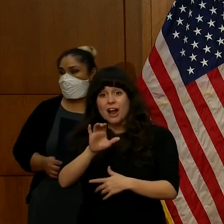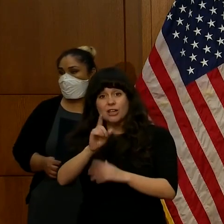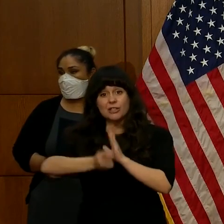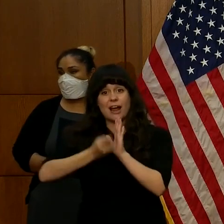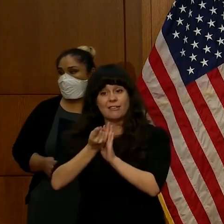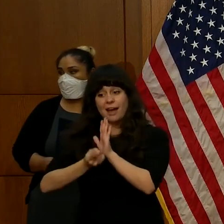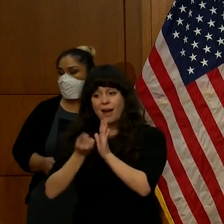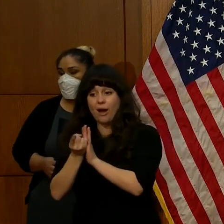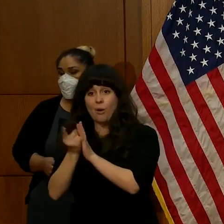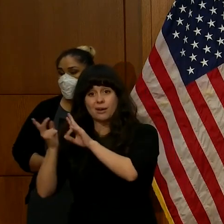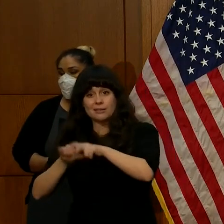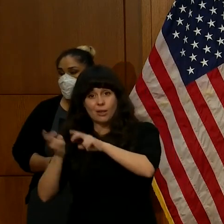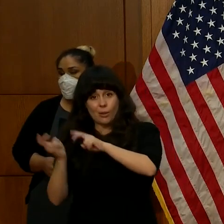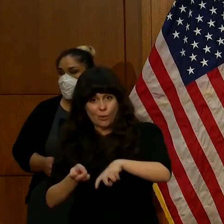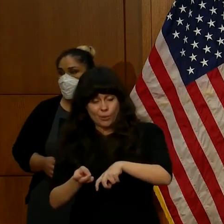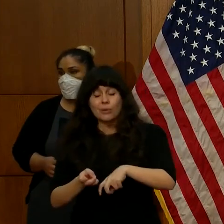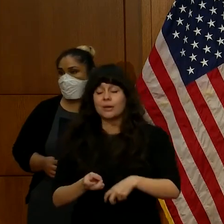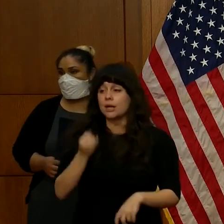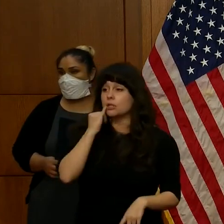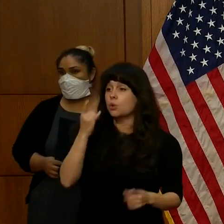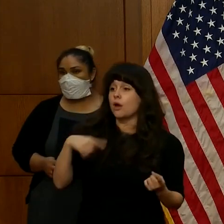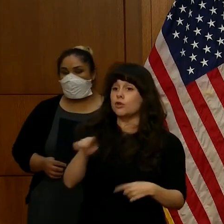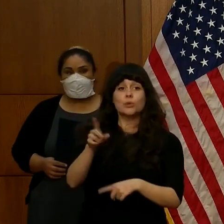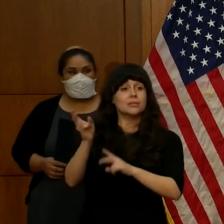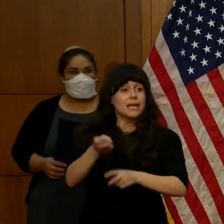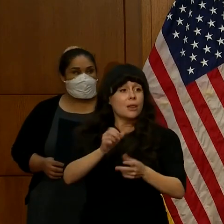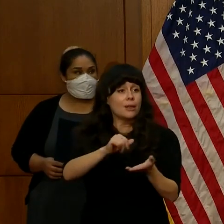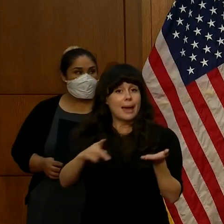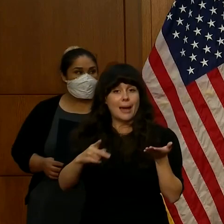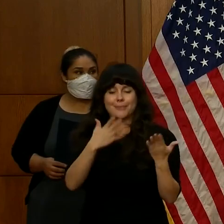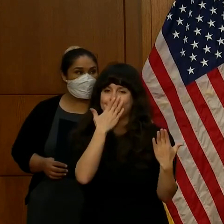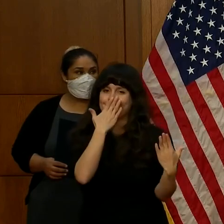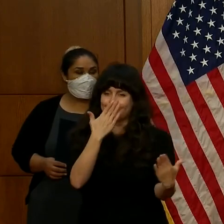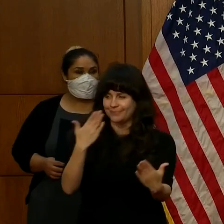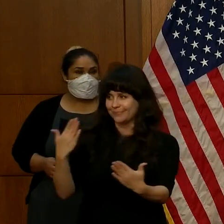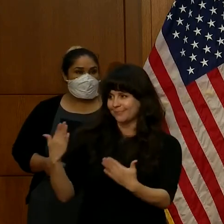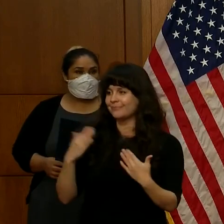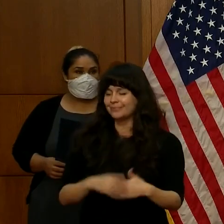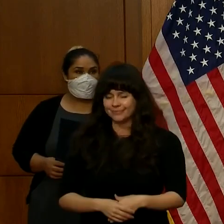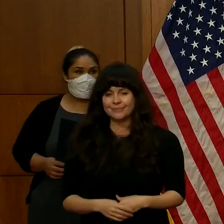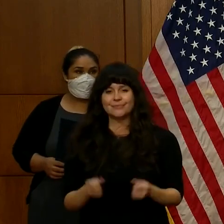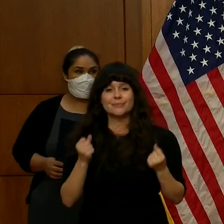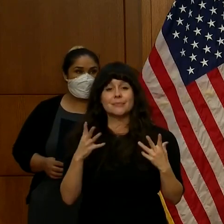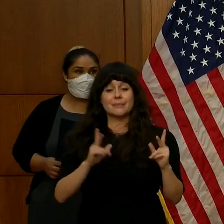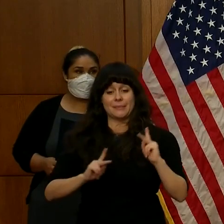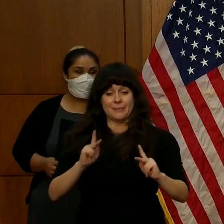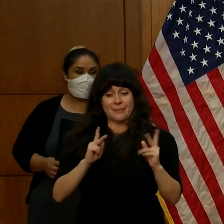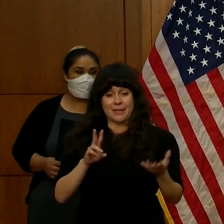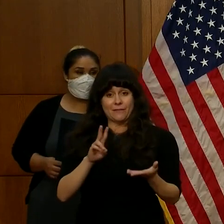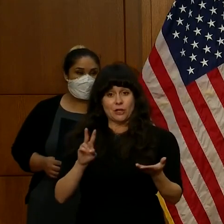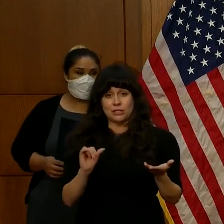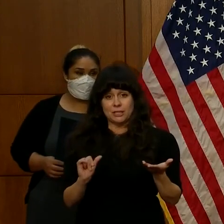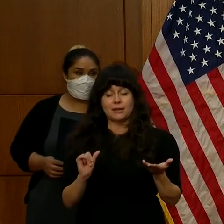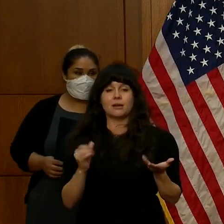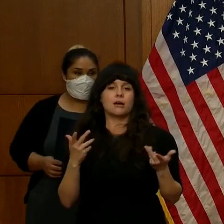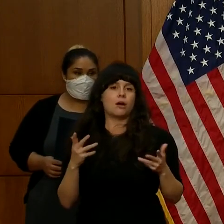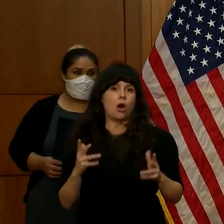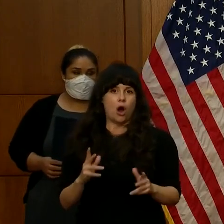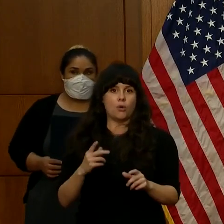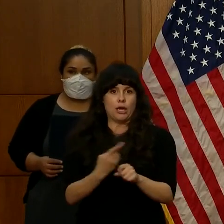So if you downloaded the app, I say thank you. Many Virginians have already used it to